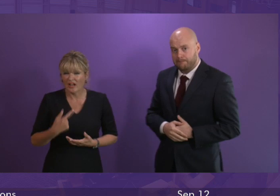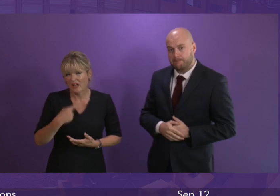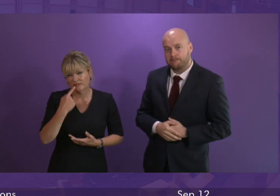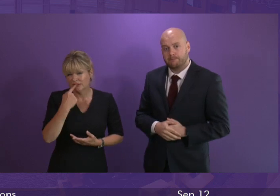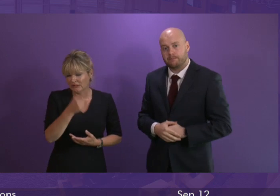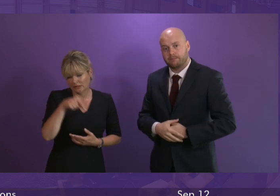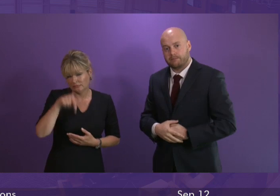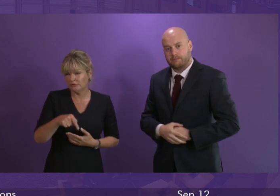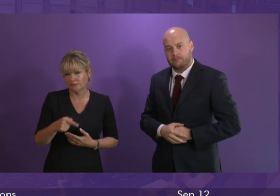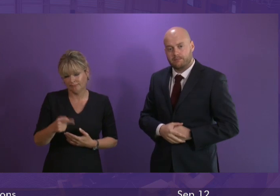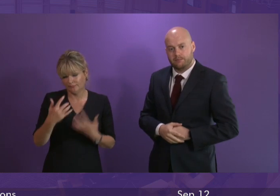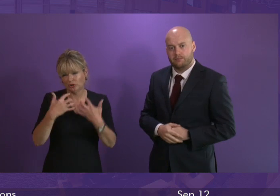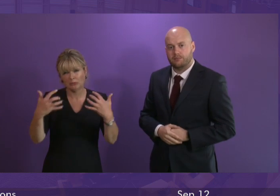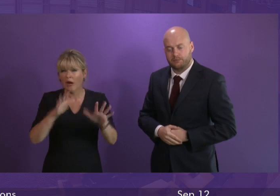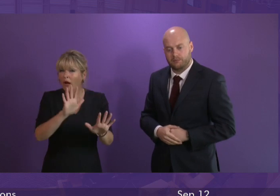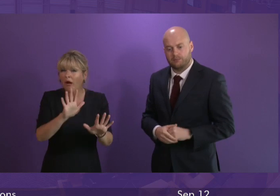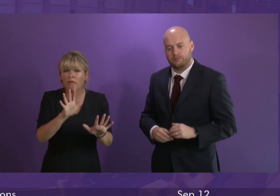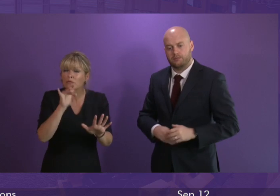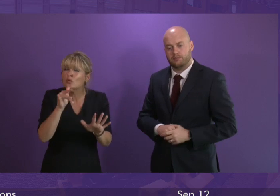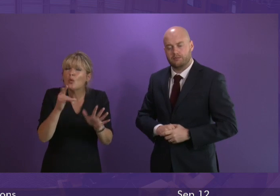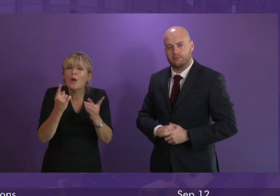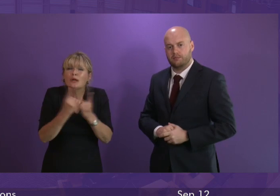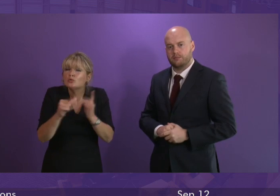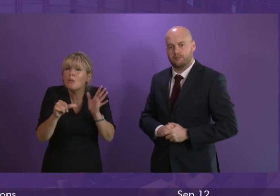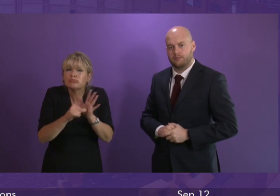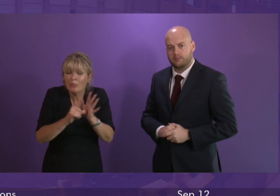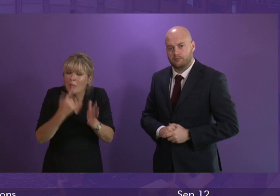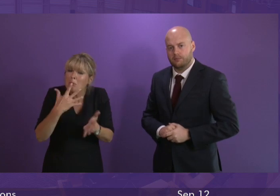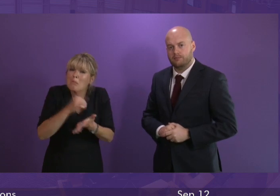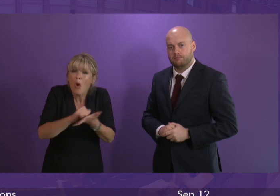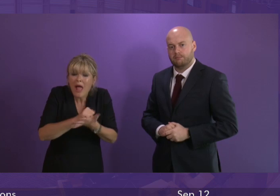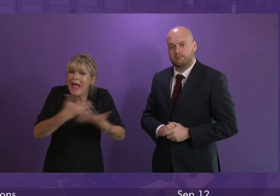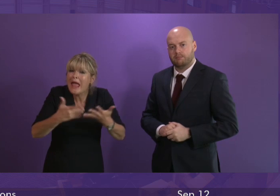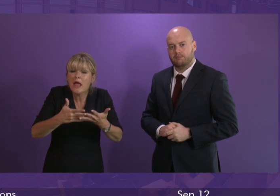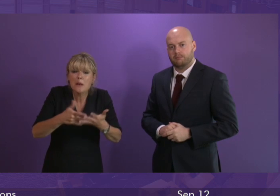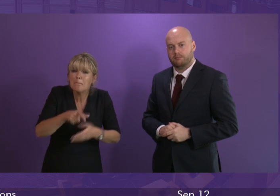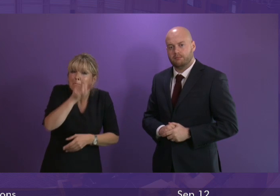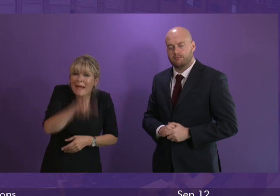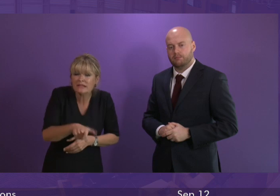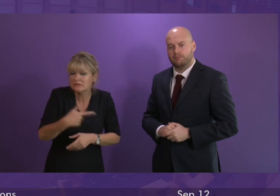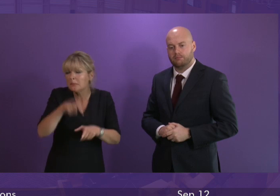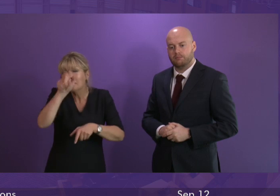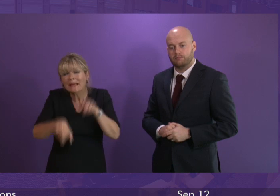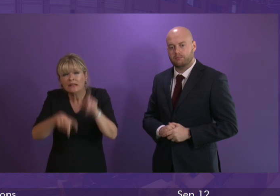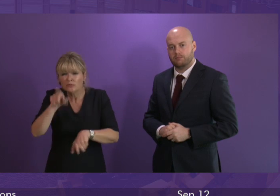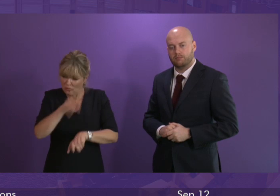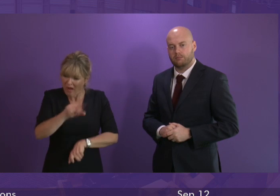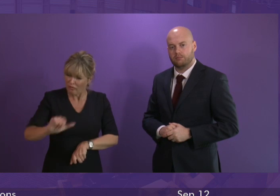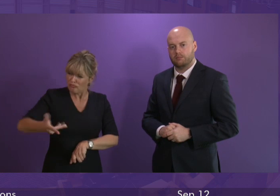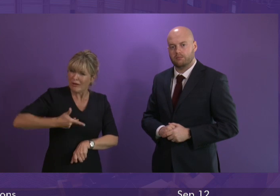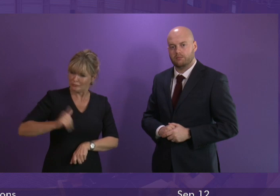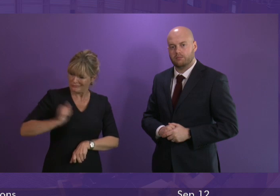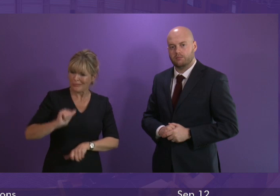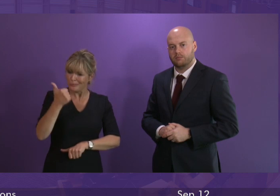chamber before I have no hesitation in apologizing to any patient who doesn't get the treatment that they have a right to expect in our national health service